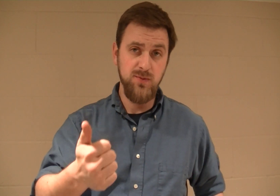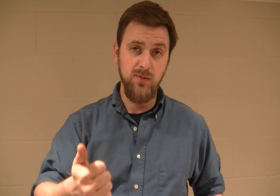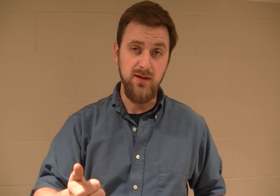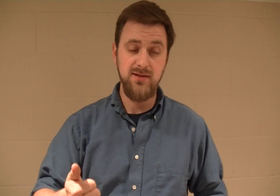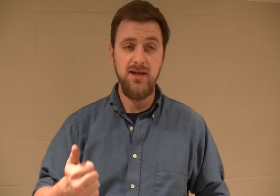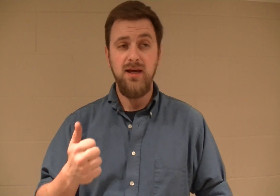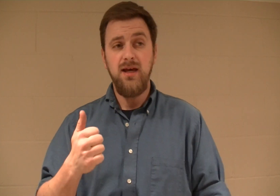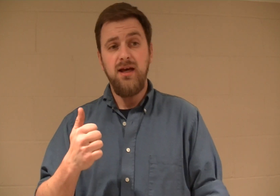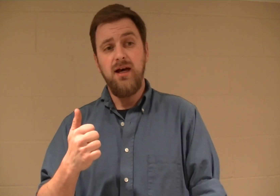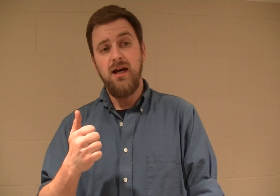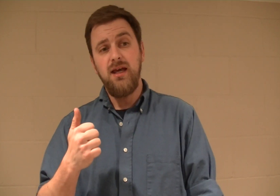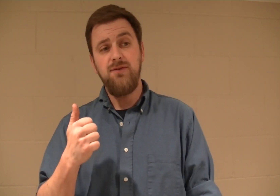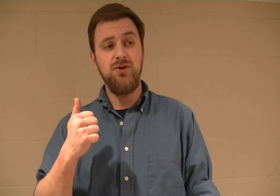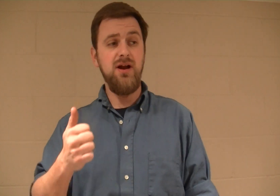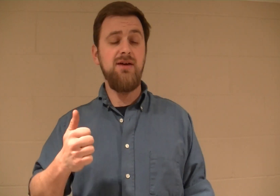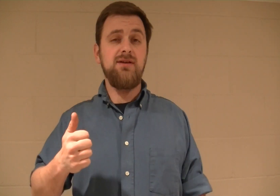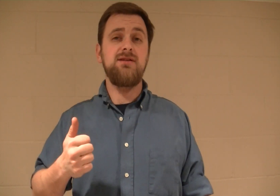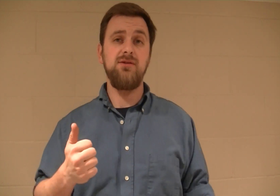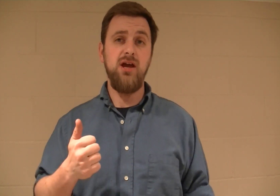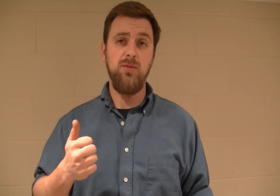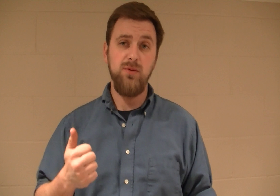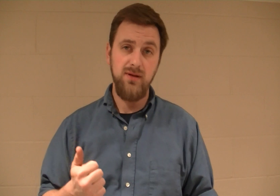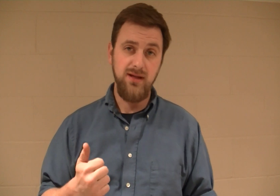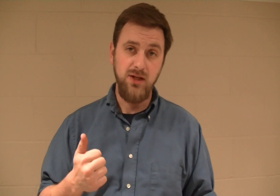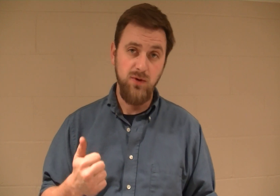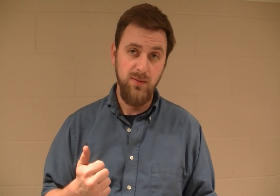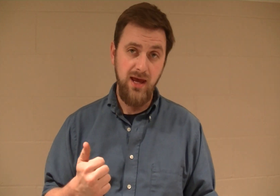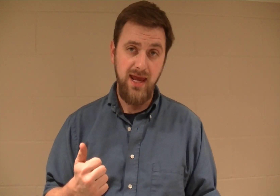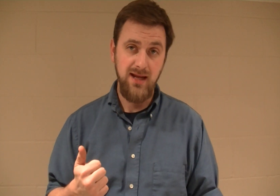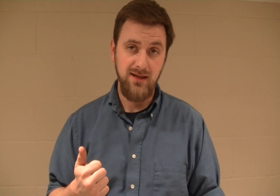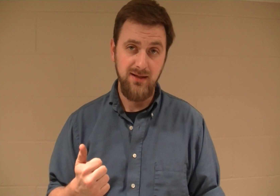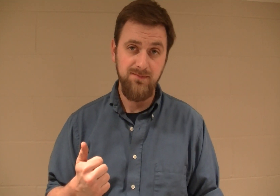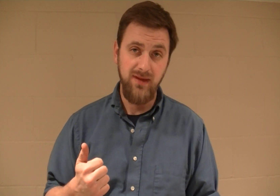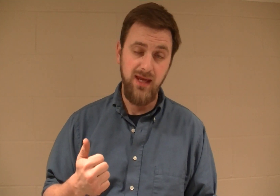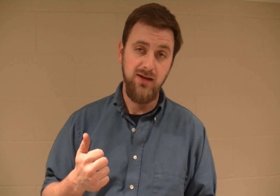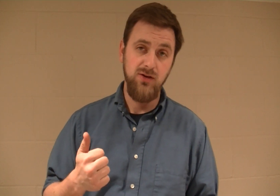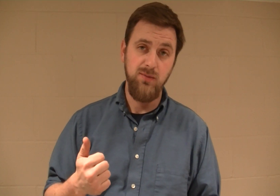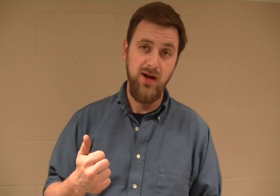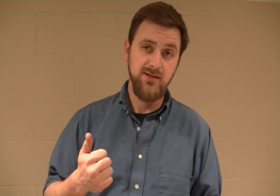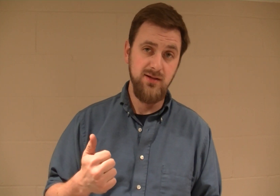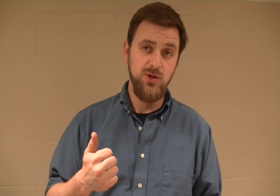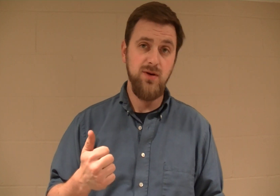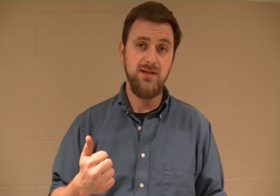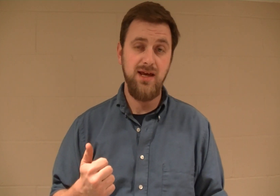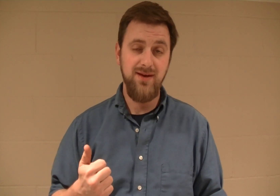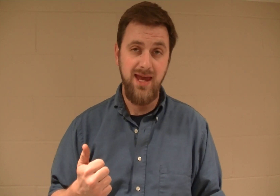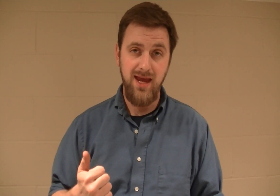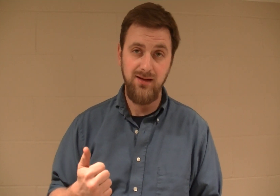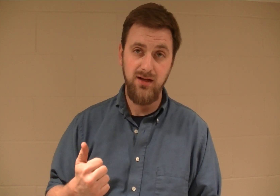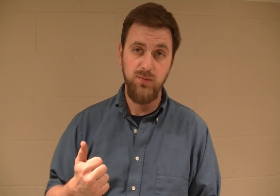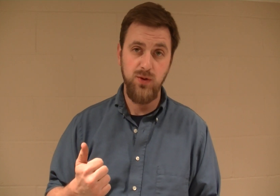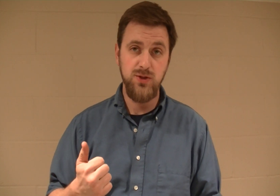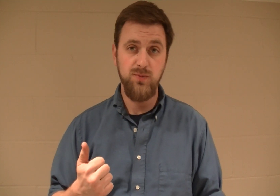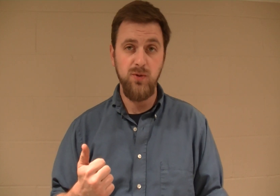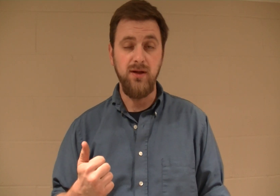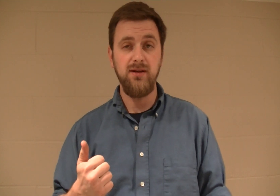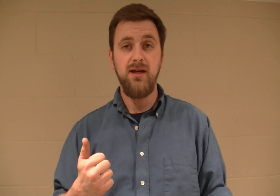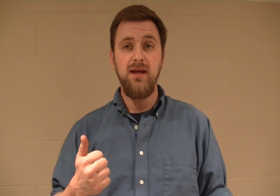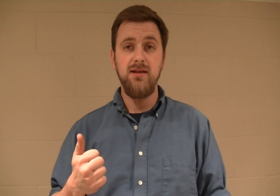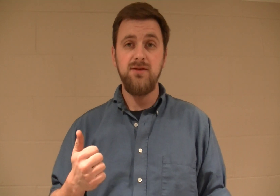permits. If you do not have a concealed carry permit and you want to buy a handgun in Nebraska, you must have a handgun purchase permit. This is